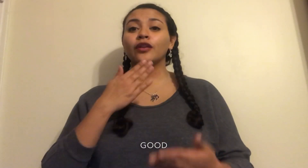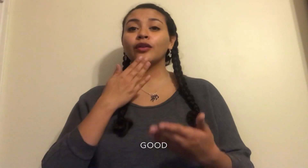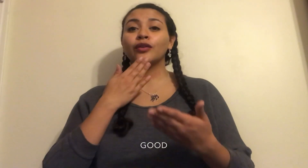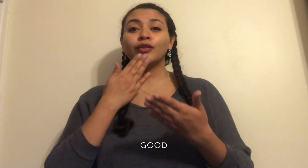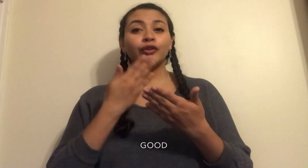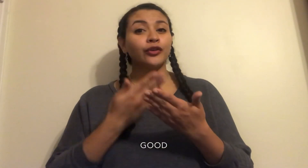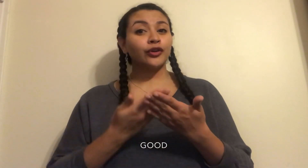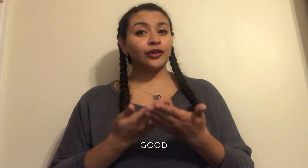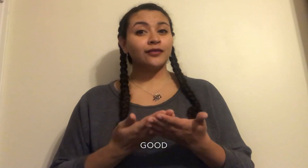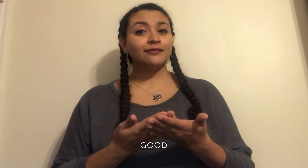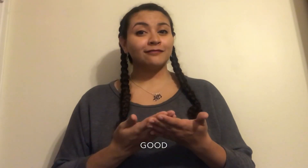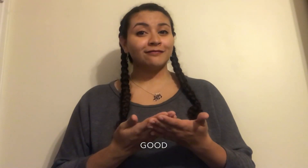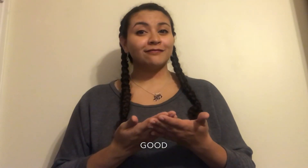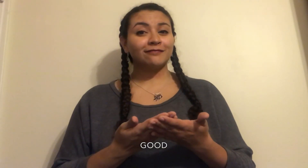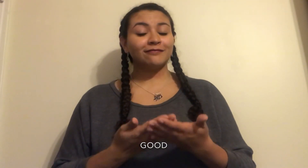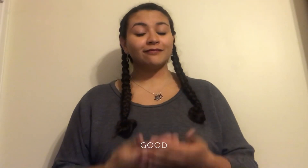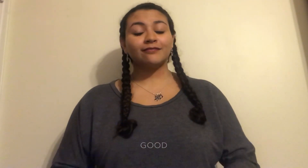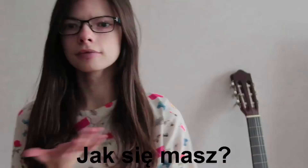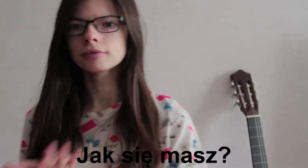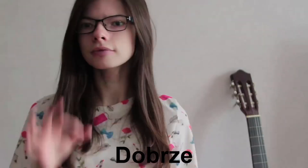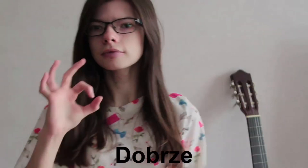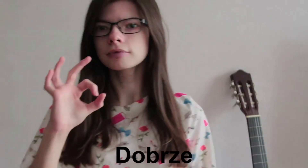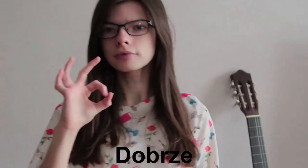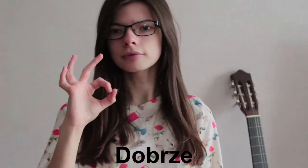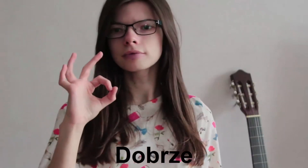Good. Dobrze.